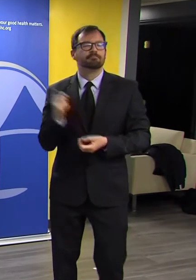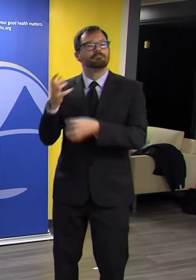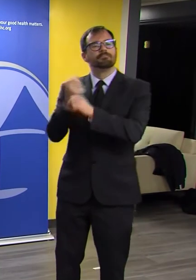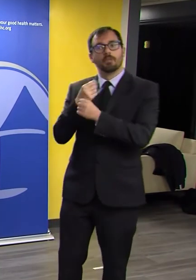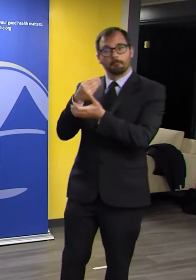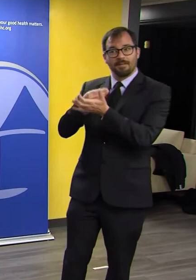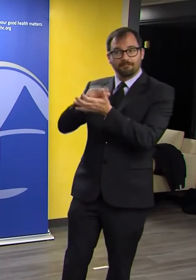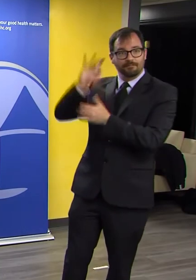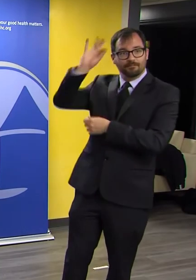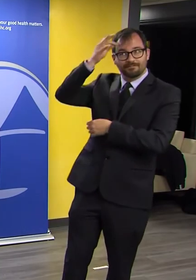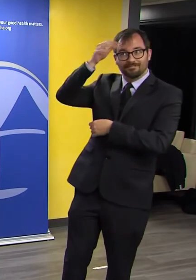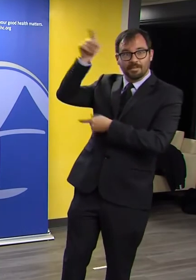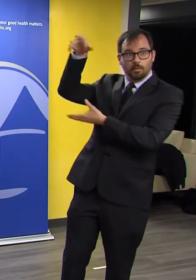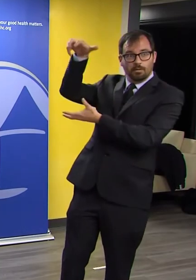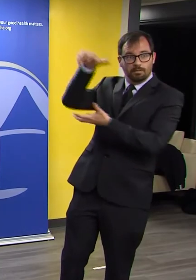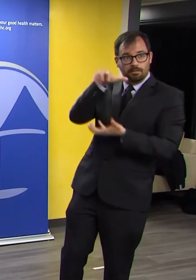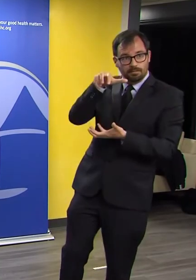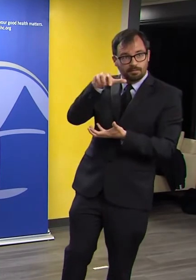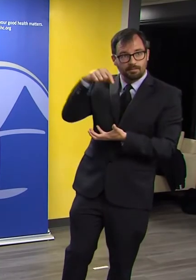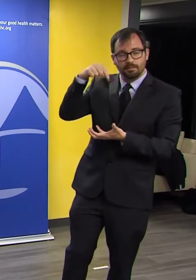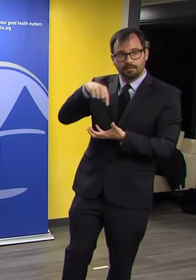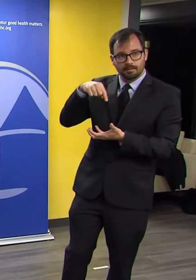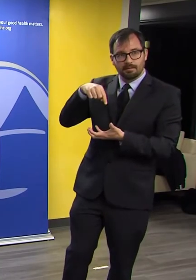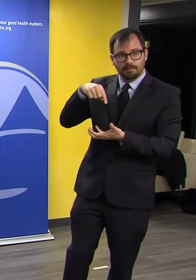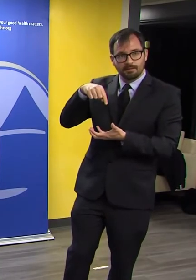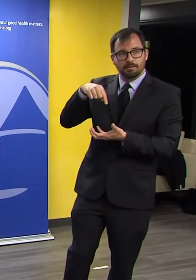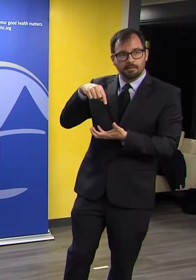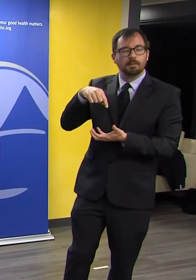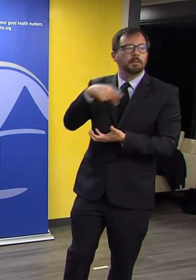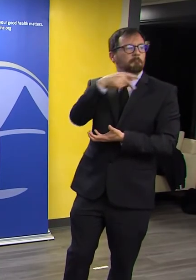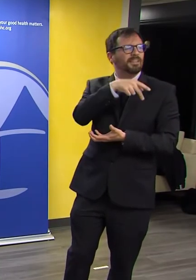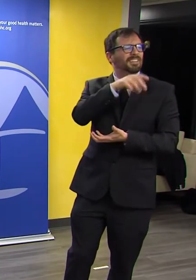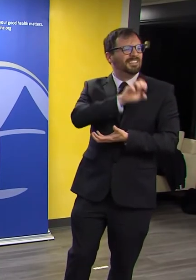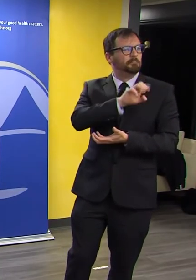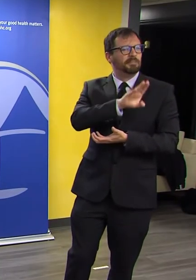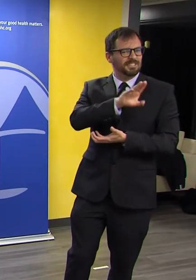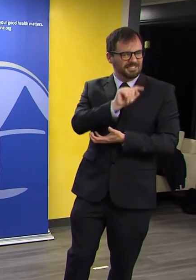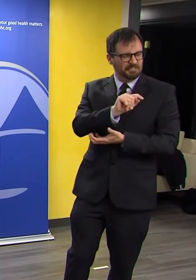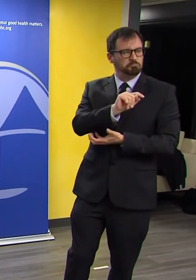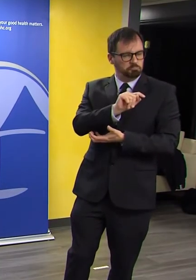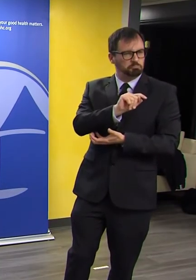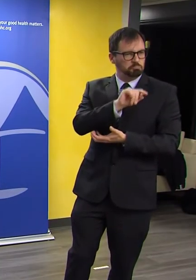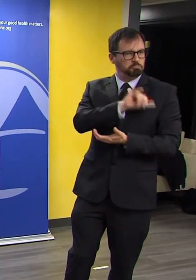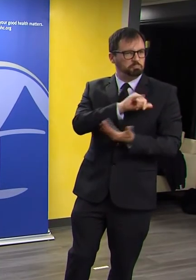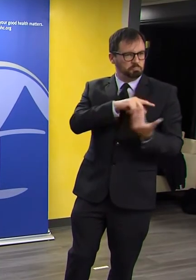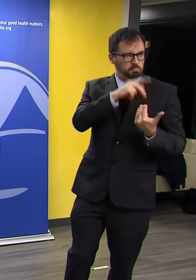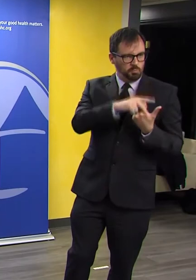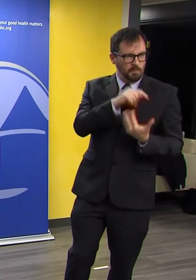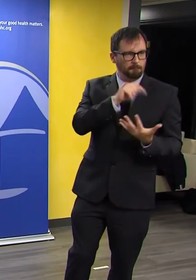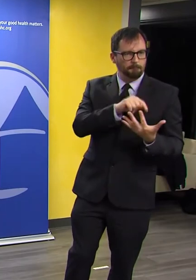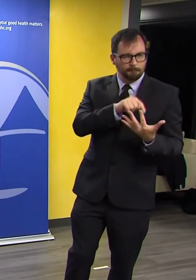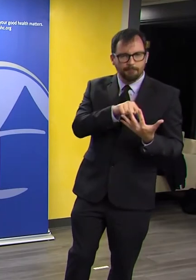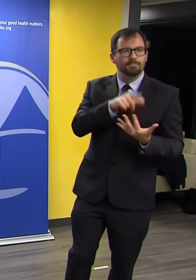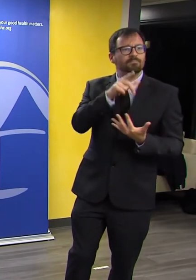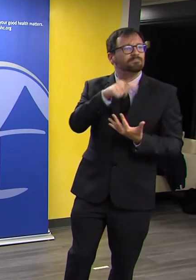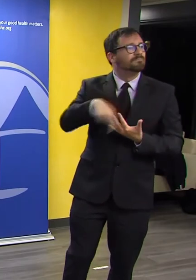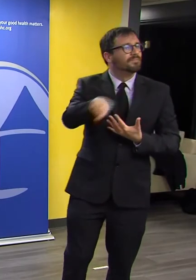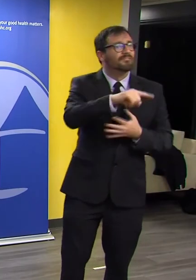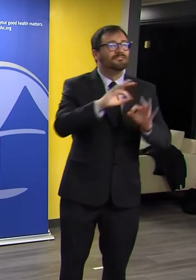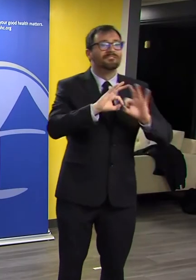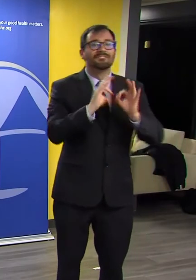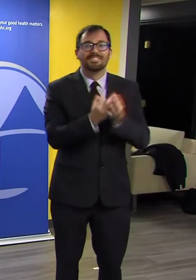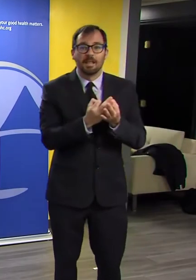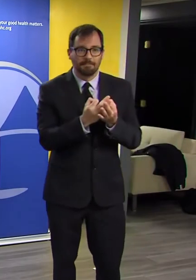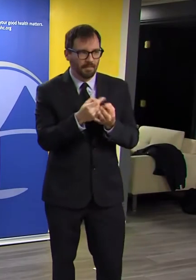to an estimated 96,000 children under six on SNAP and to increase all SNAP benefits